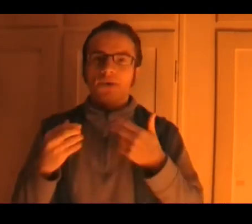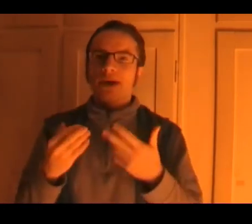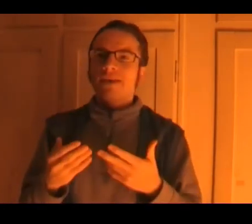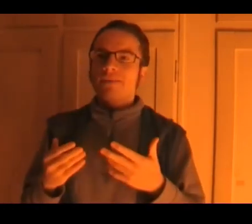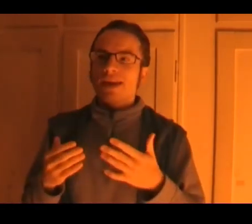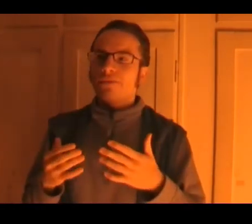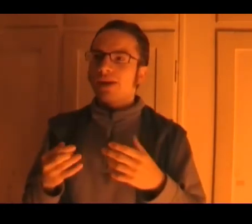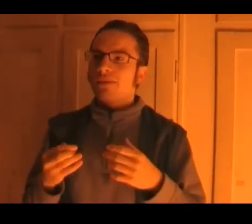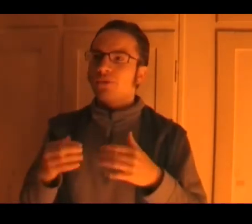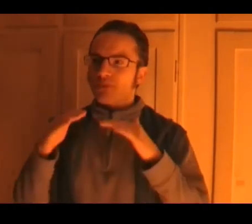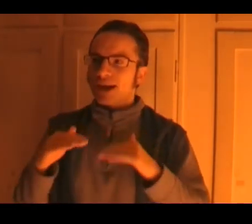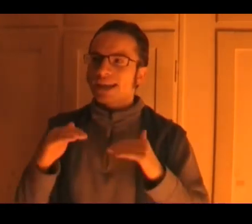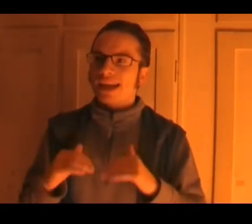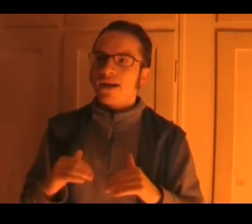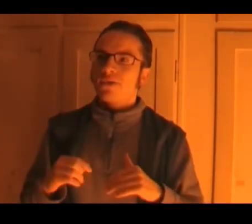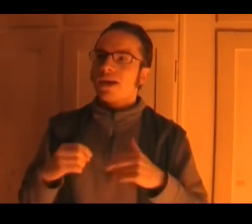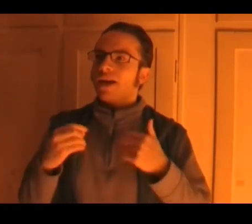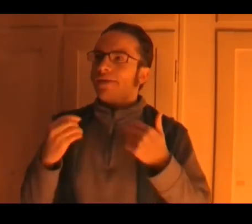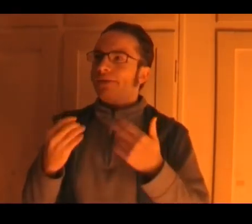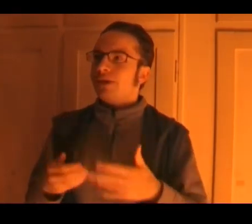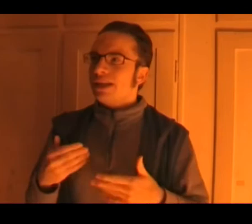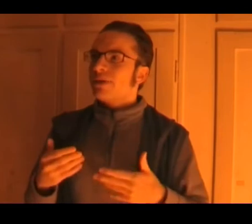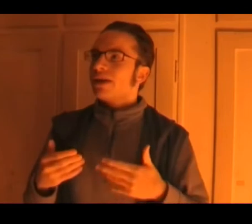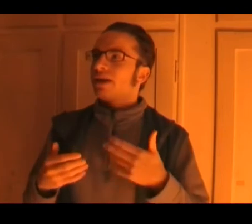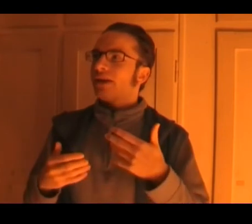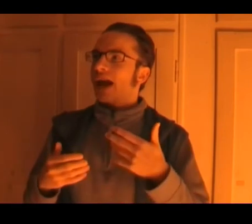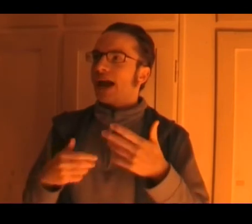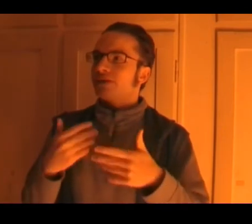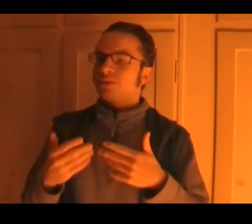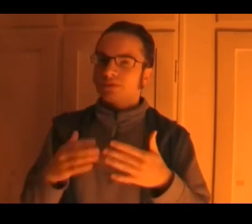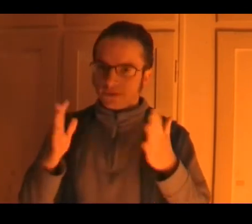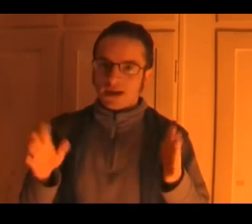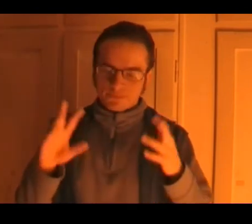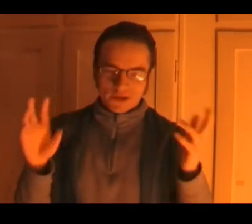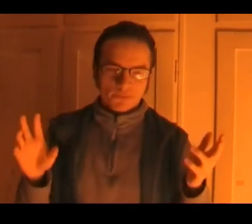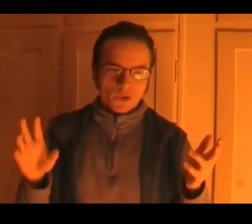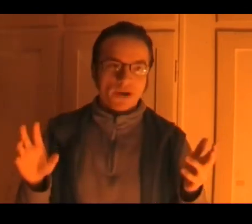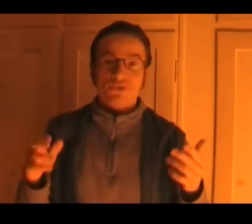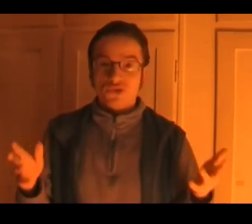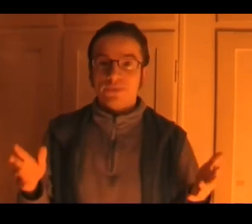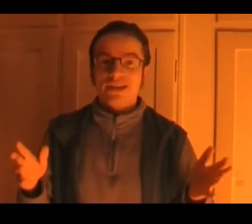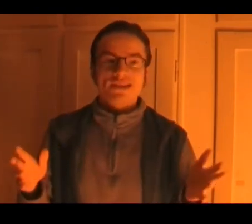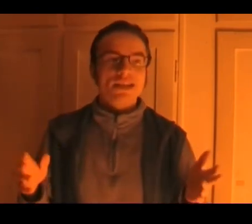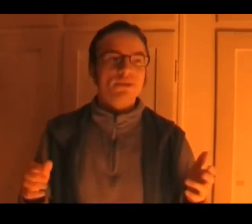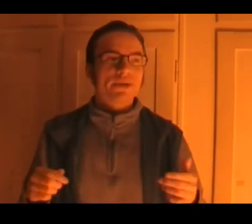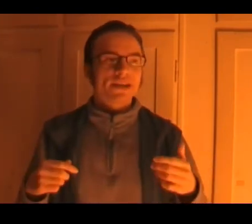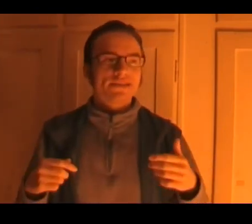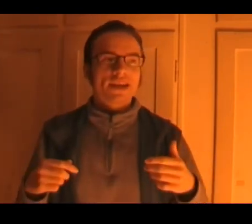if if you break it down the demon as i'm gonna go ahead and presume that it's a demon because they